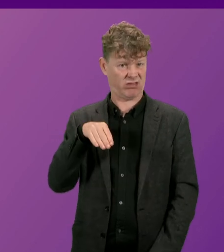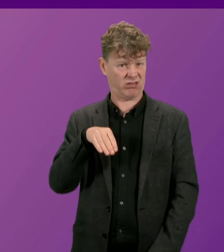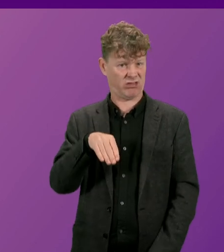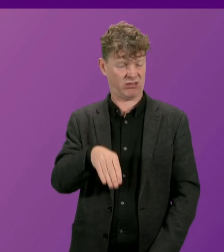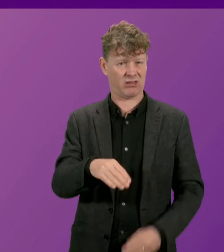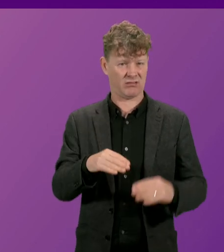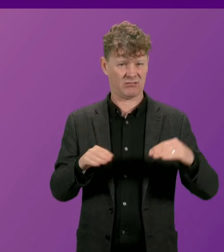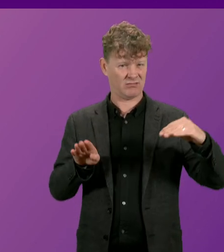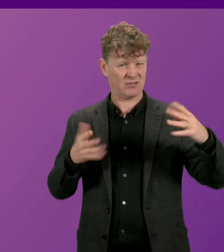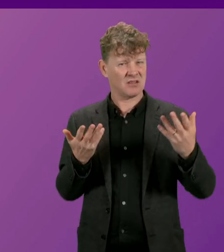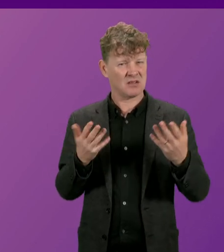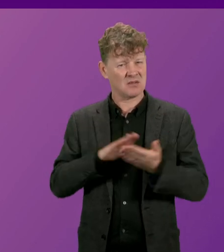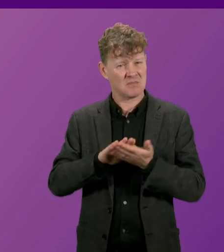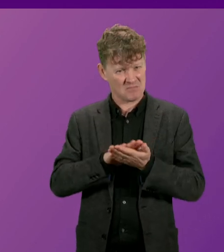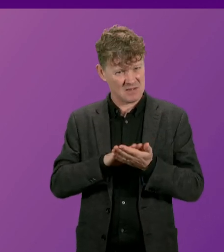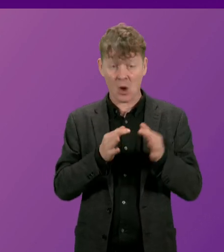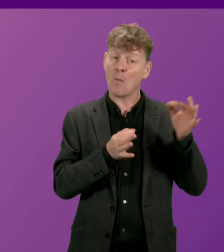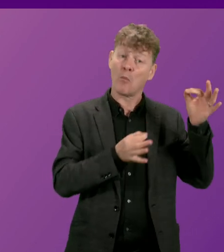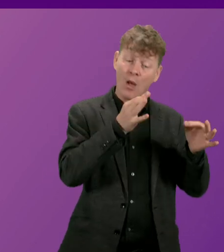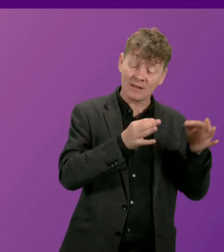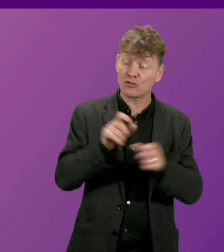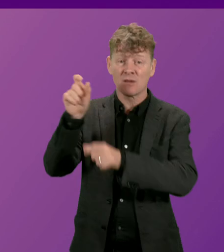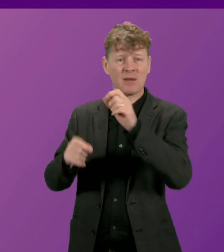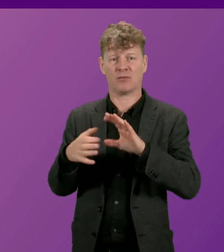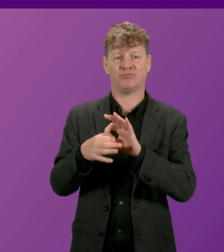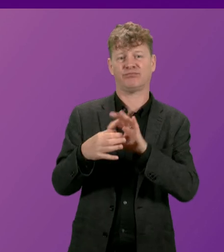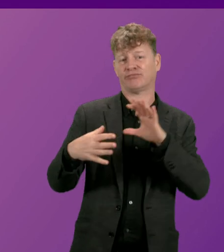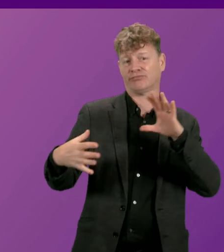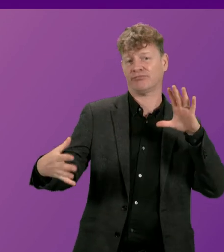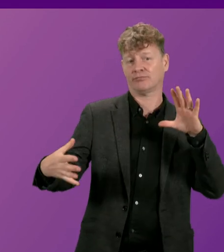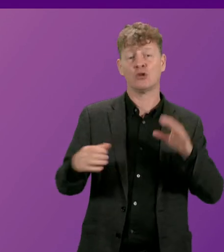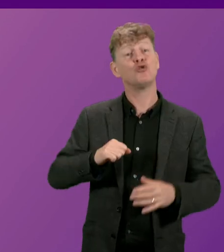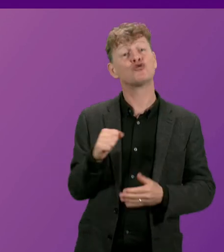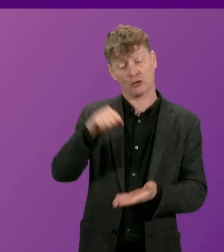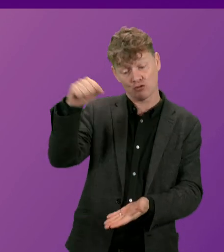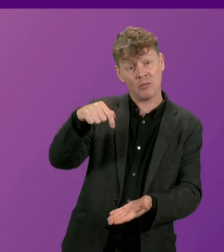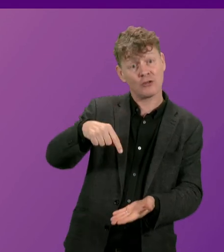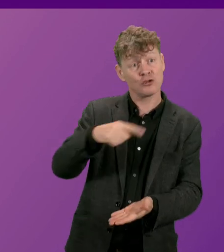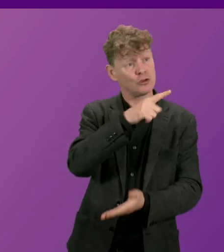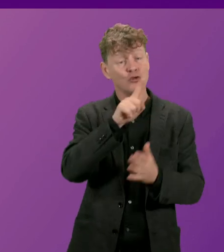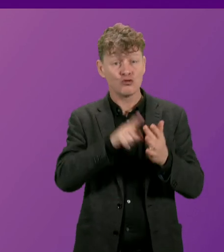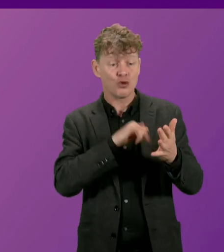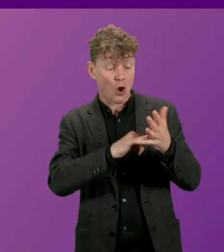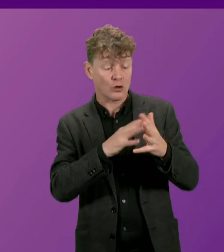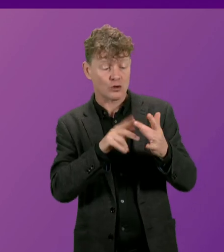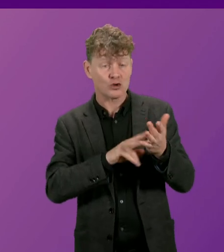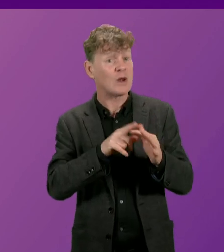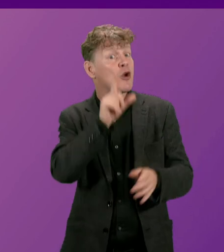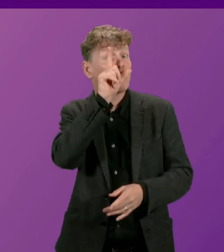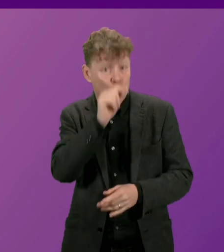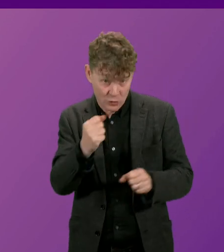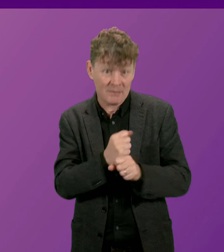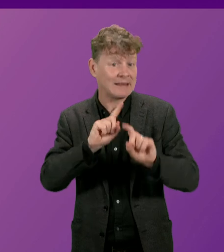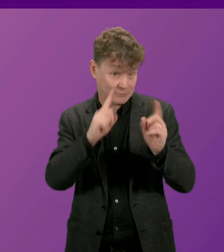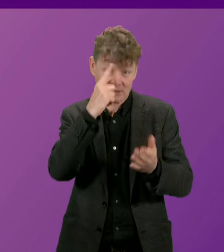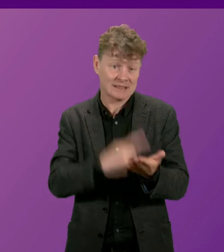drives the disconnect between politicians and people. In the Scottish budget, John Swinney could go another way. The